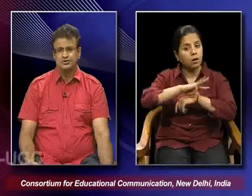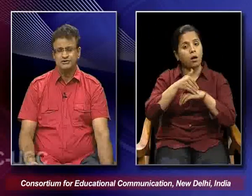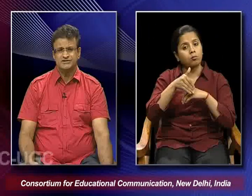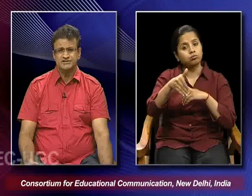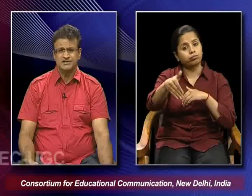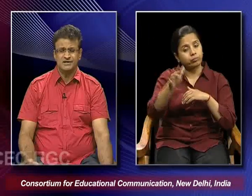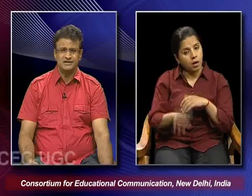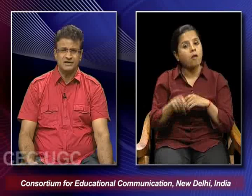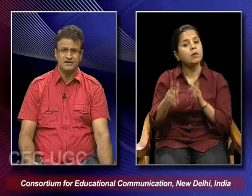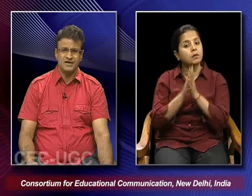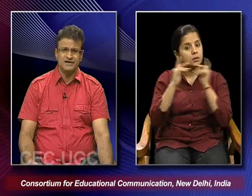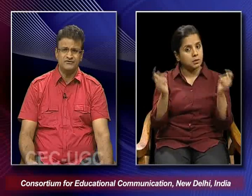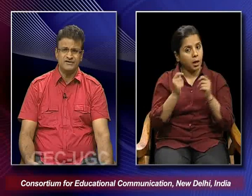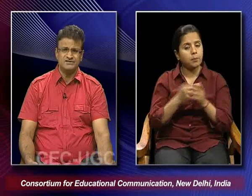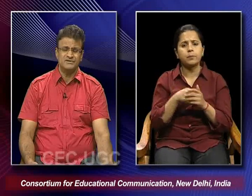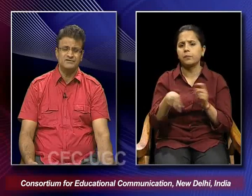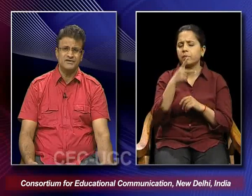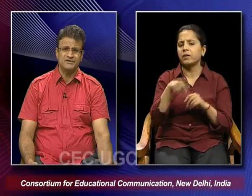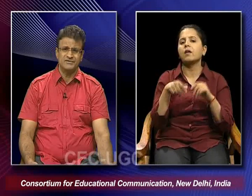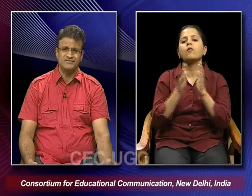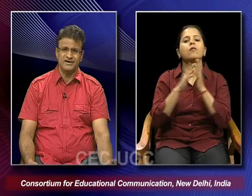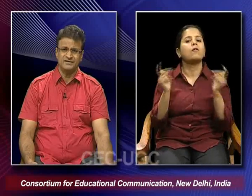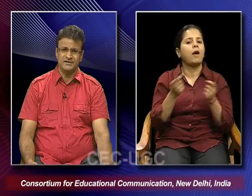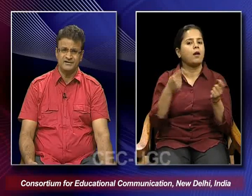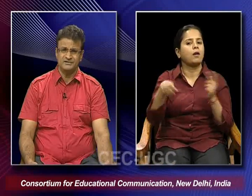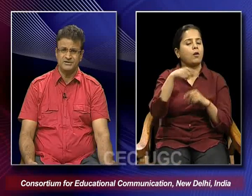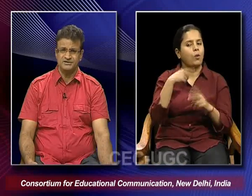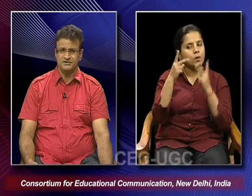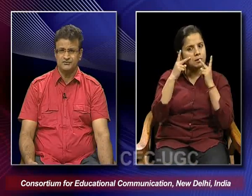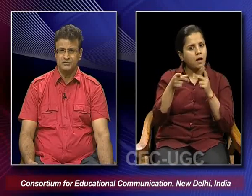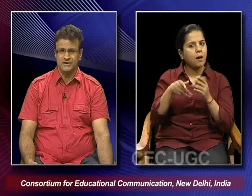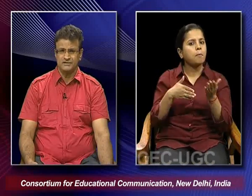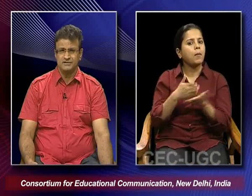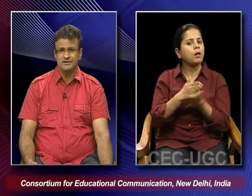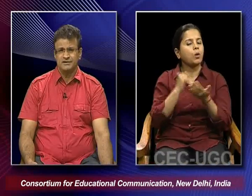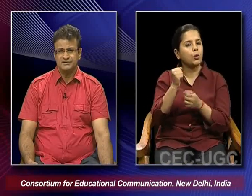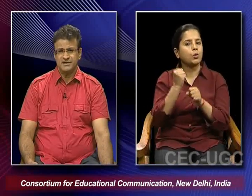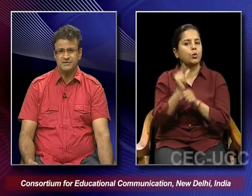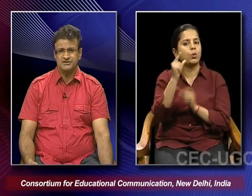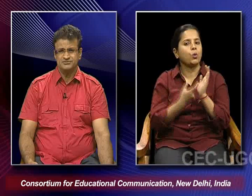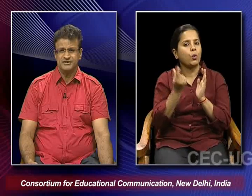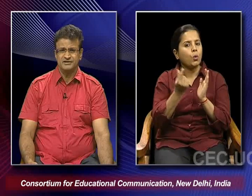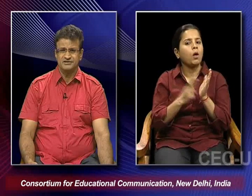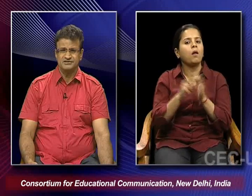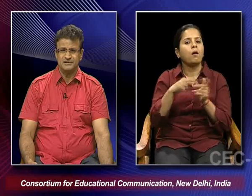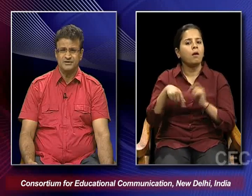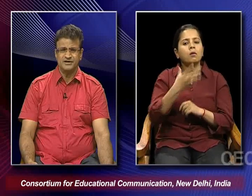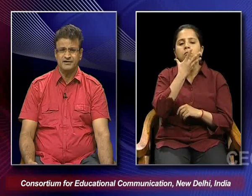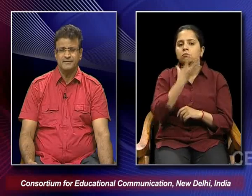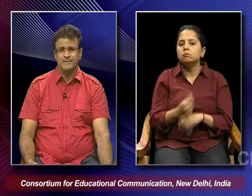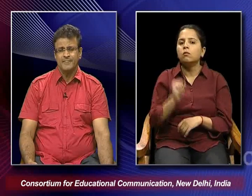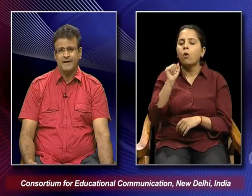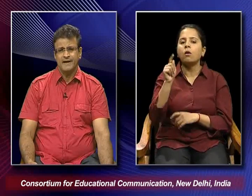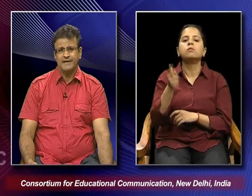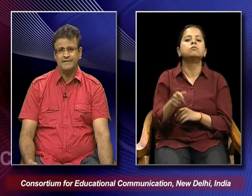So this is the kind of festival where we find that the birthday of Guru Nanak Sahib is being celebrated.